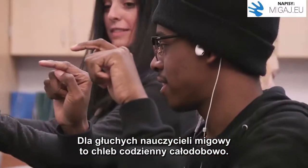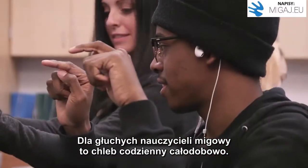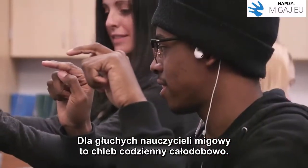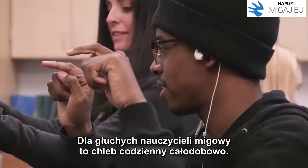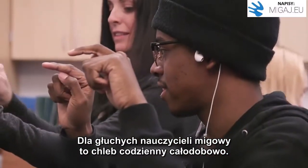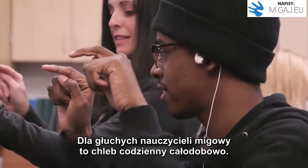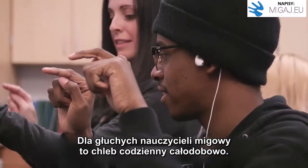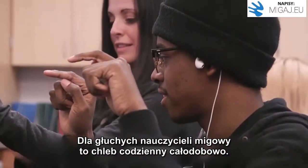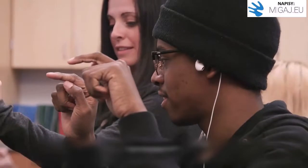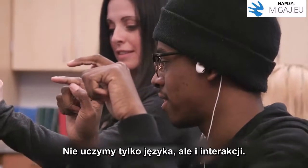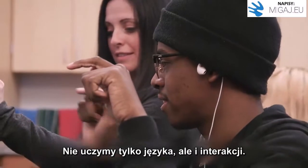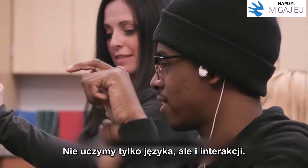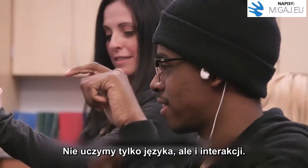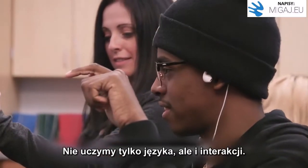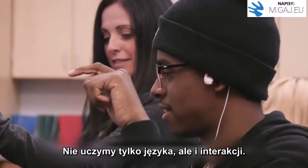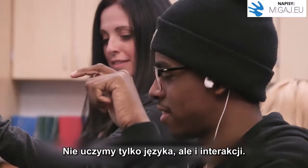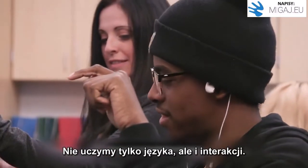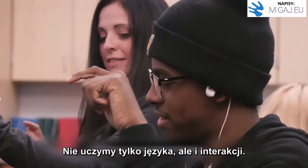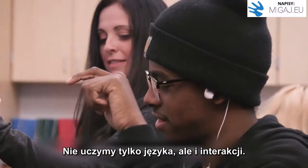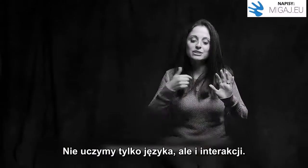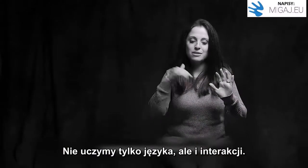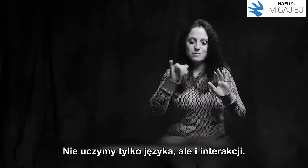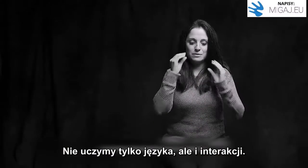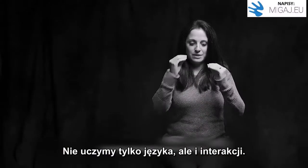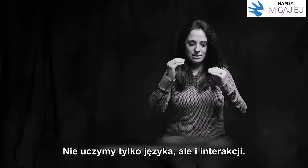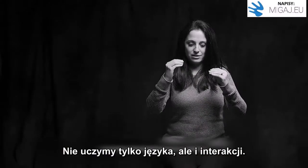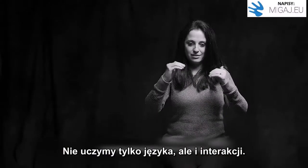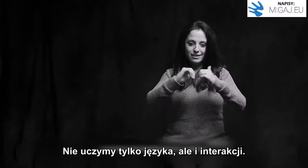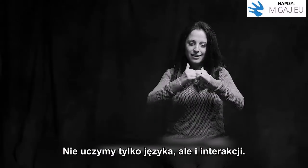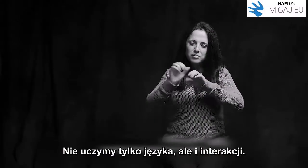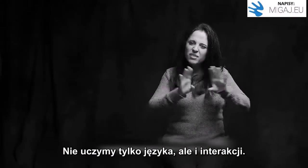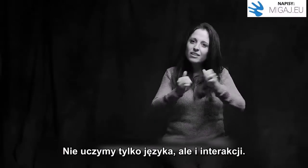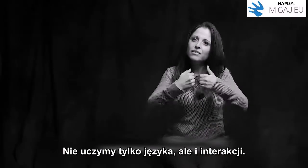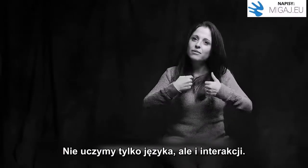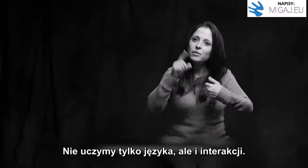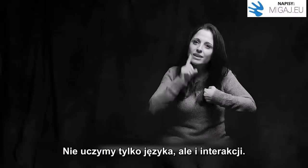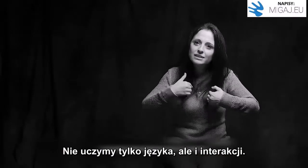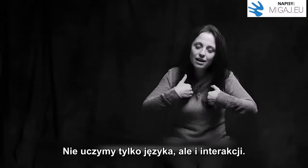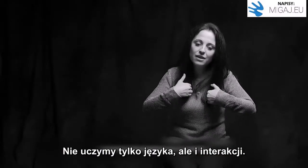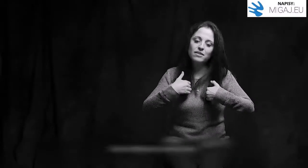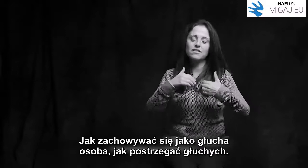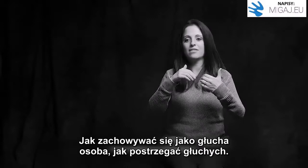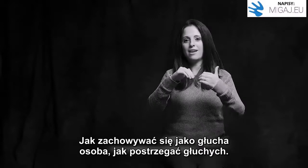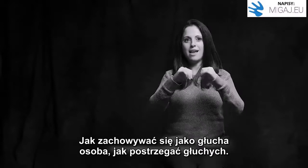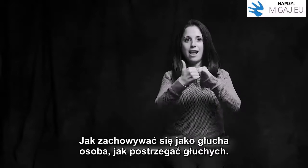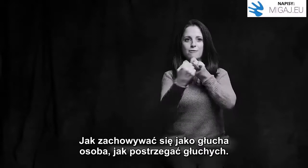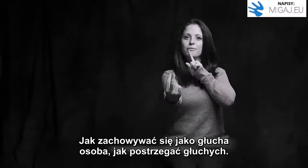24-7, we're not only teaching language, but we're also teaching how to interact, how to behave as a deaf